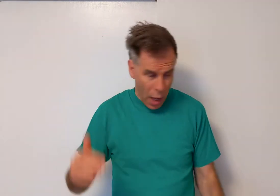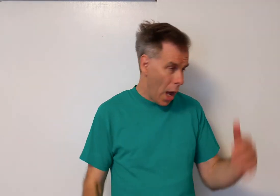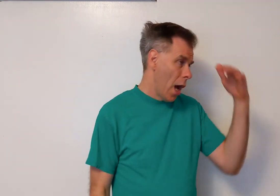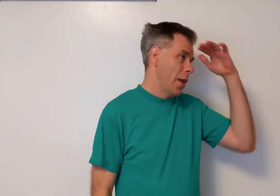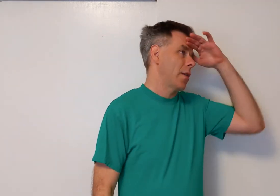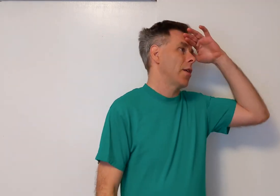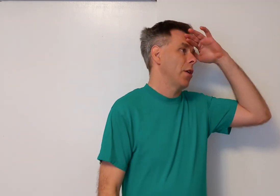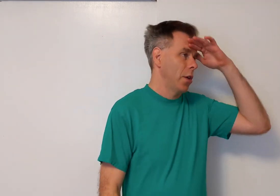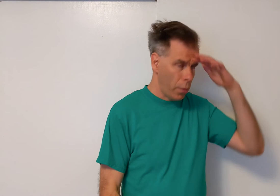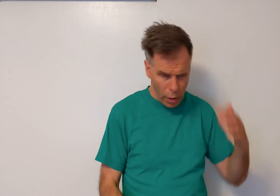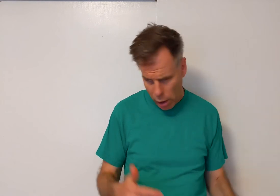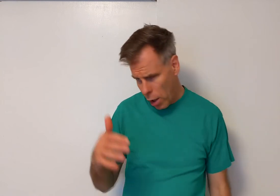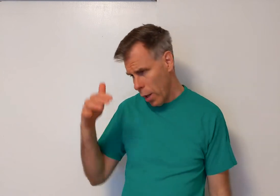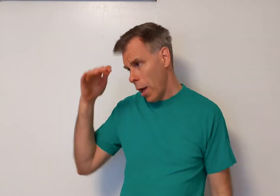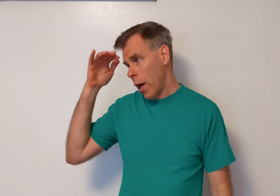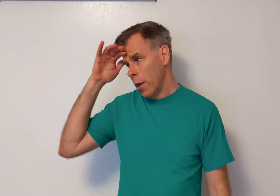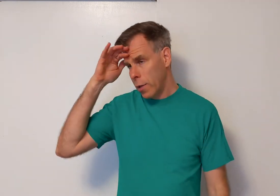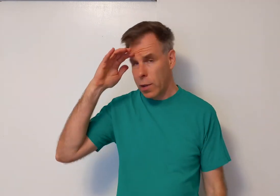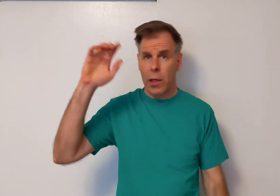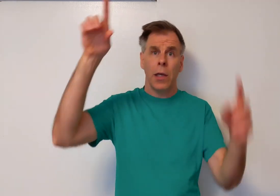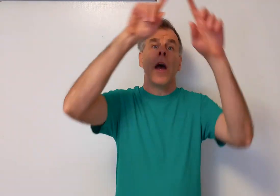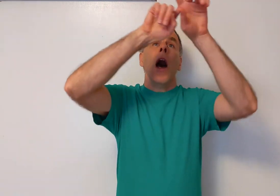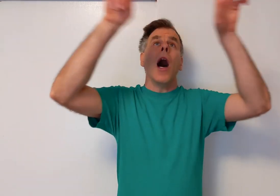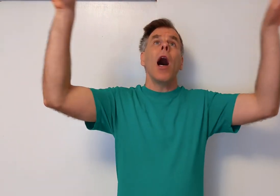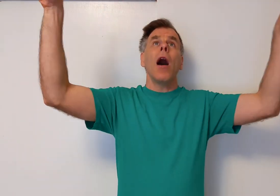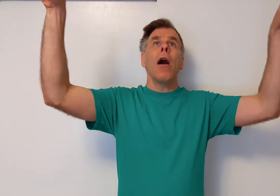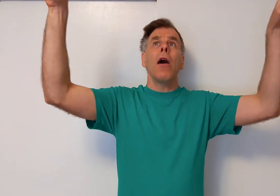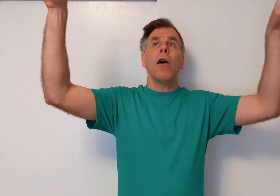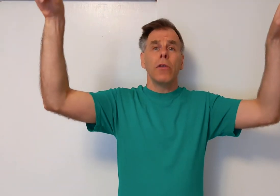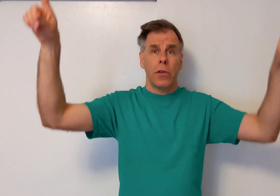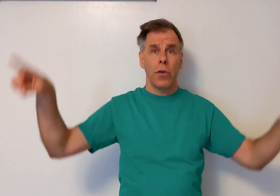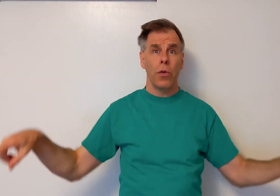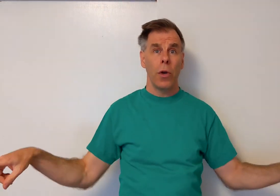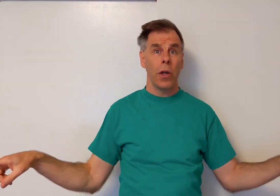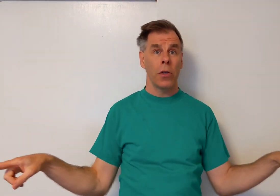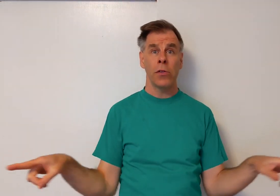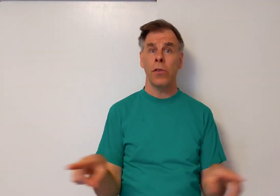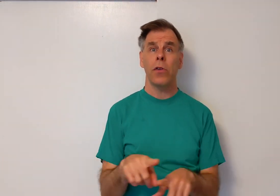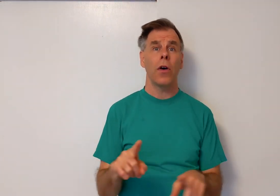I see what I see. Out the window.